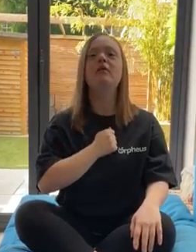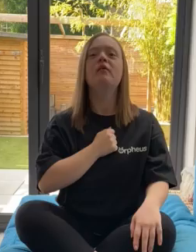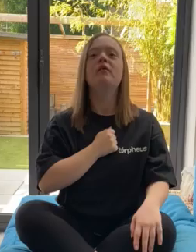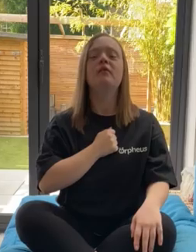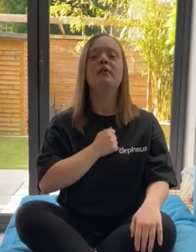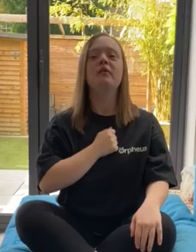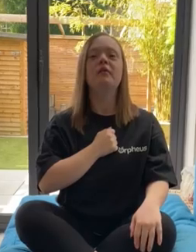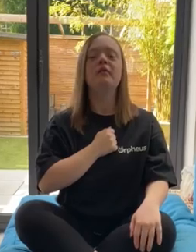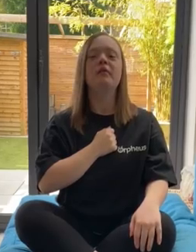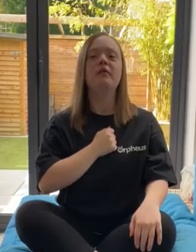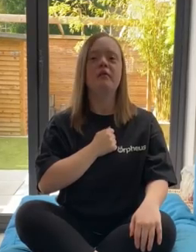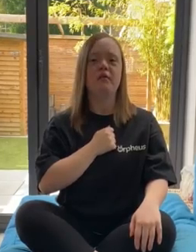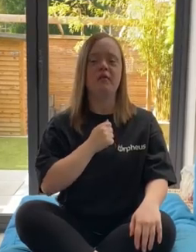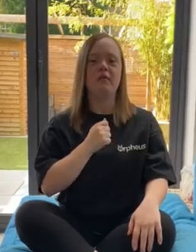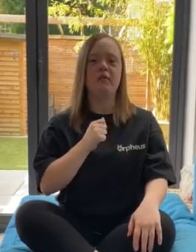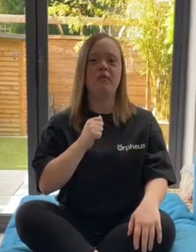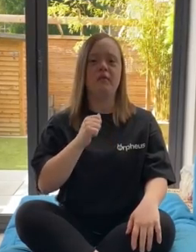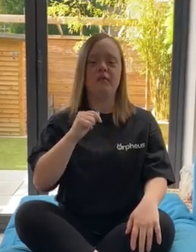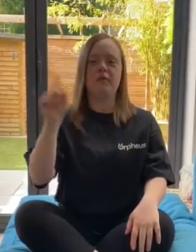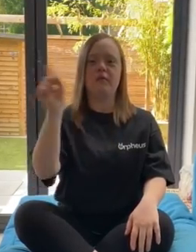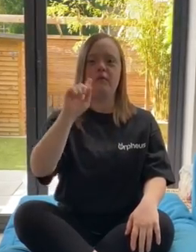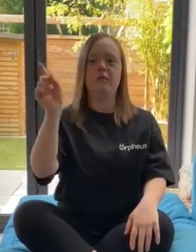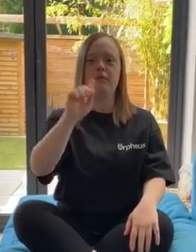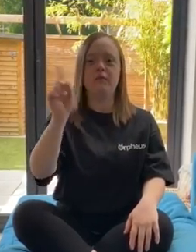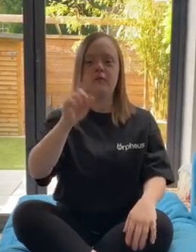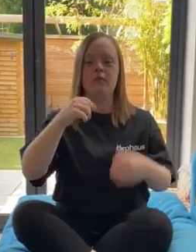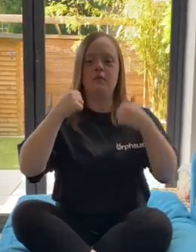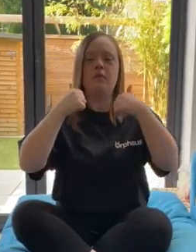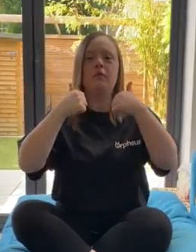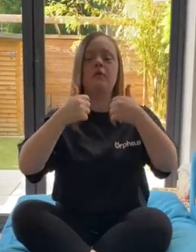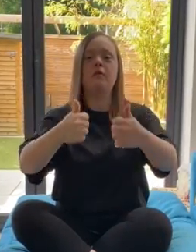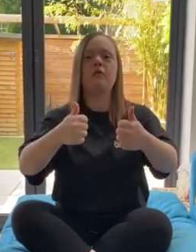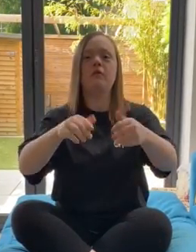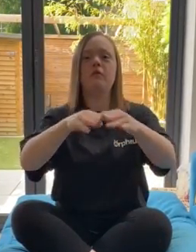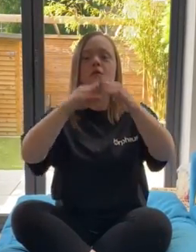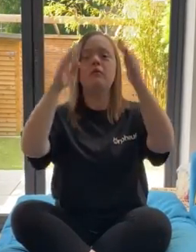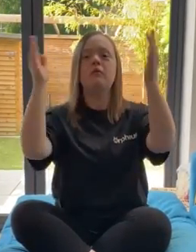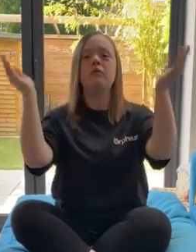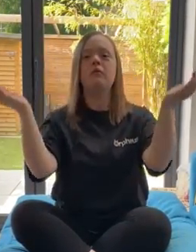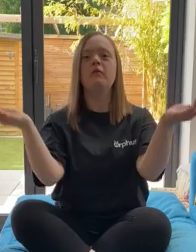what a wonderful world,